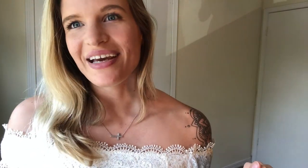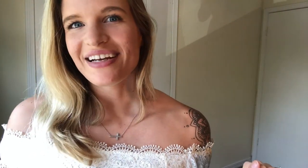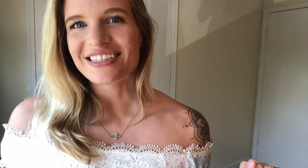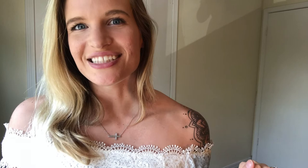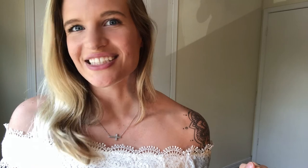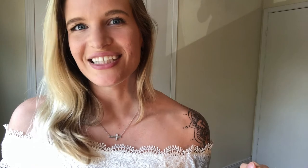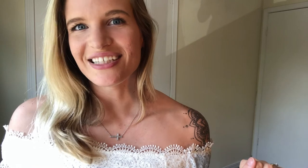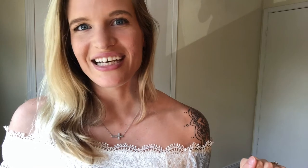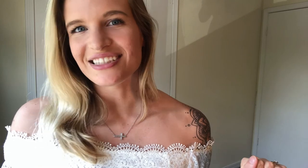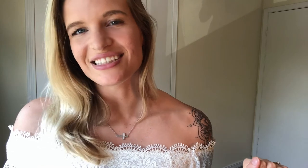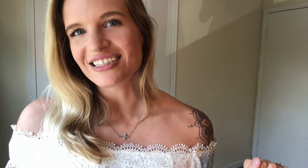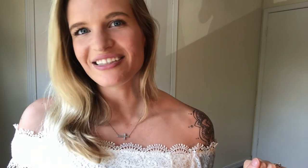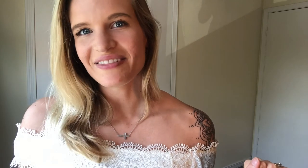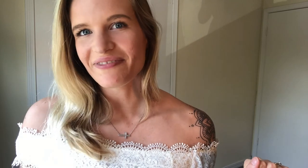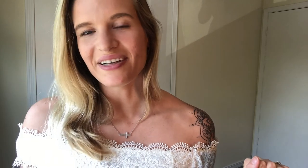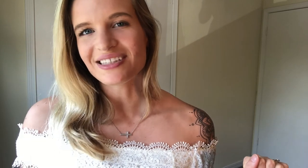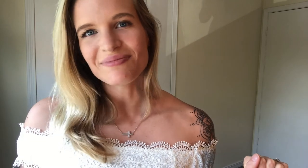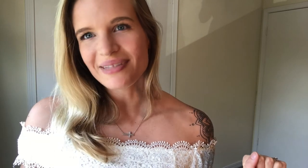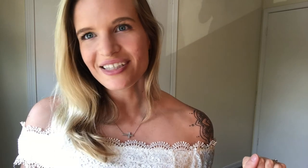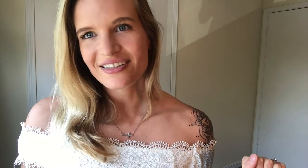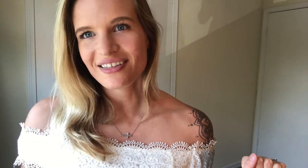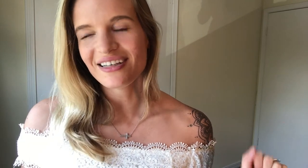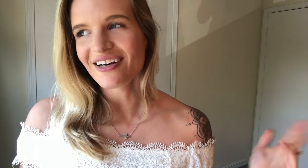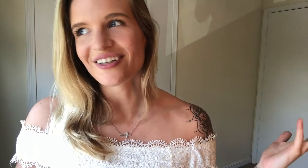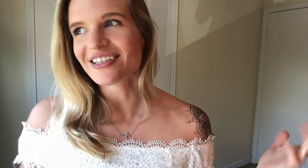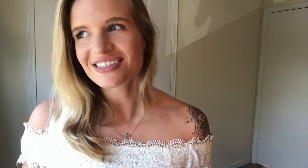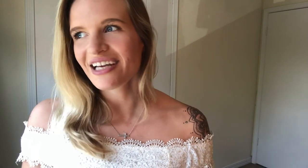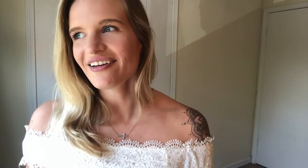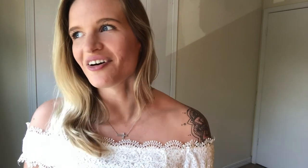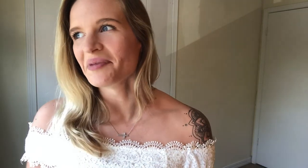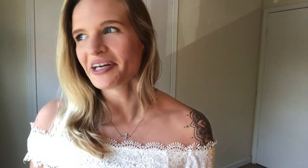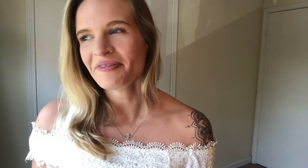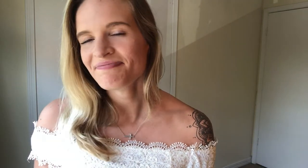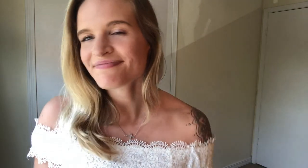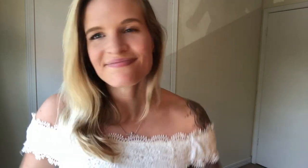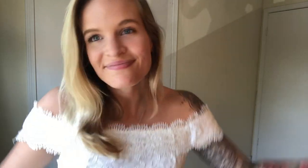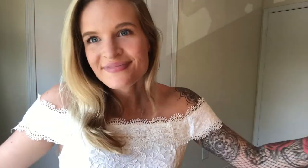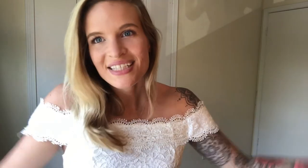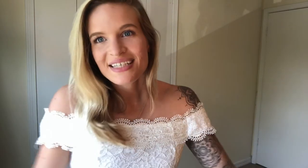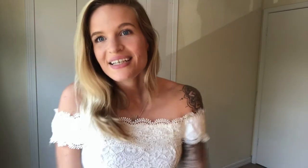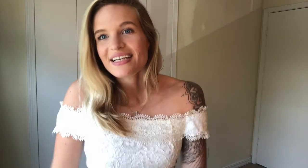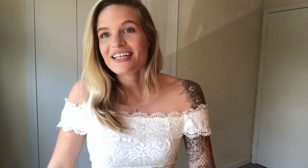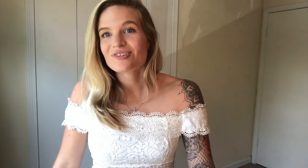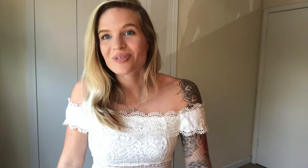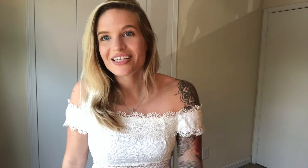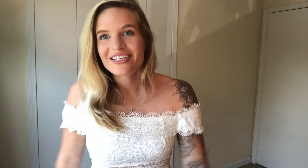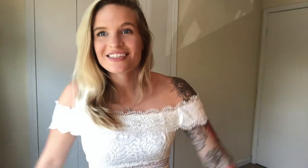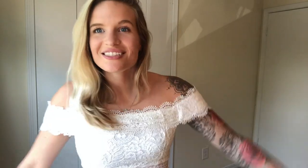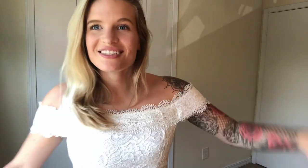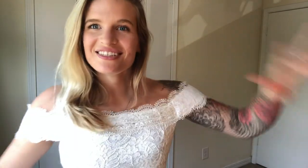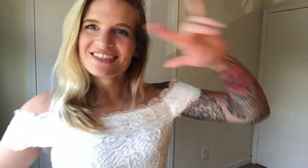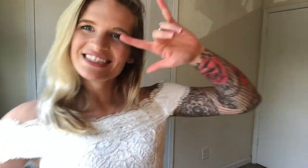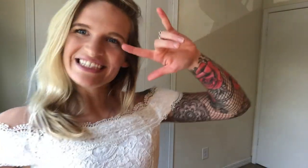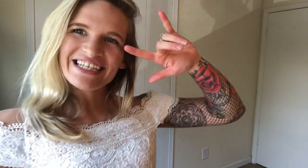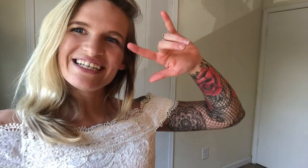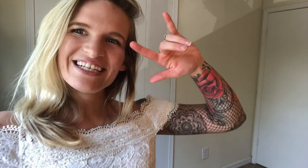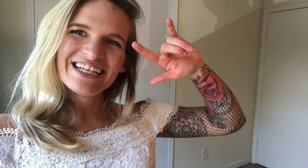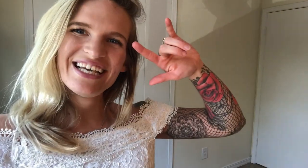man, I just see it. I just see it affecting me. Already saying, y'all, man. It is what it is. See ya. Okay. Okay.